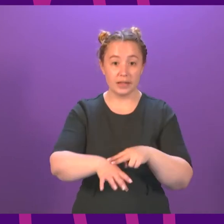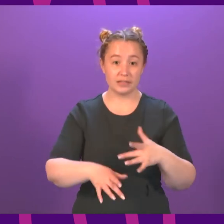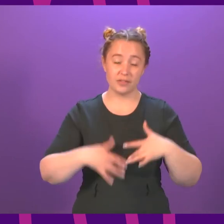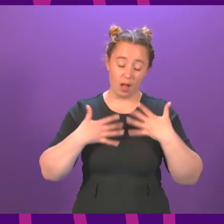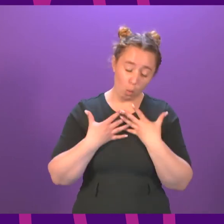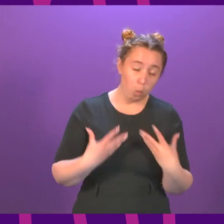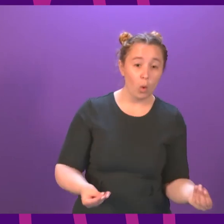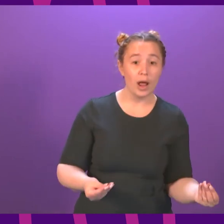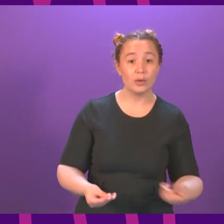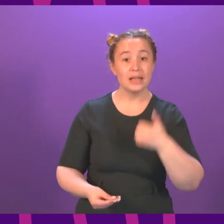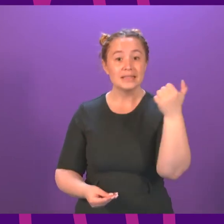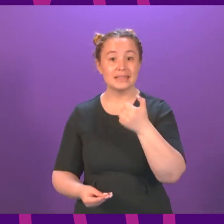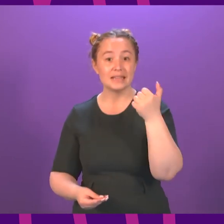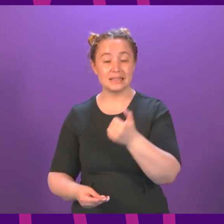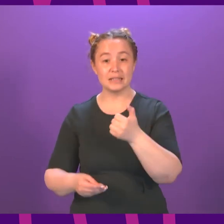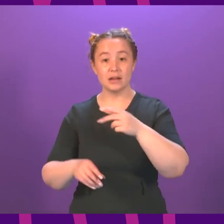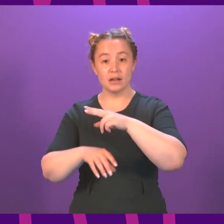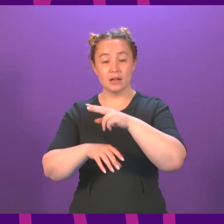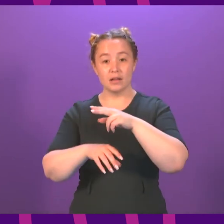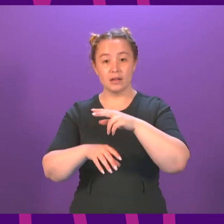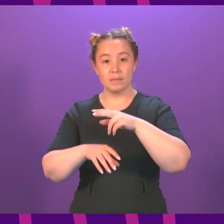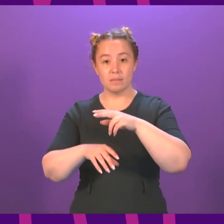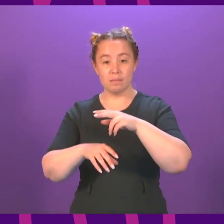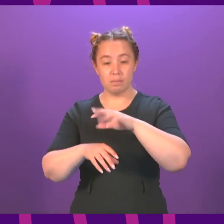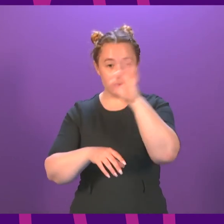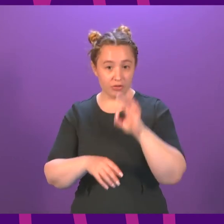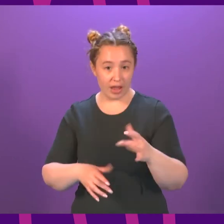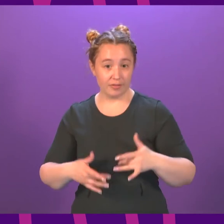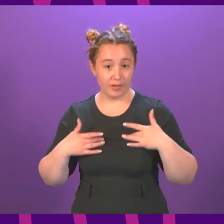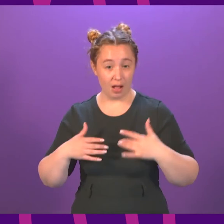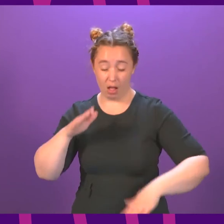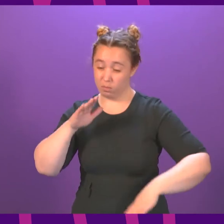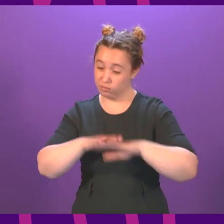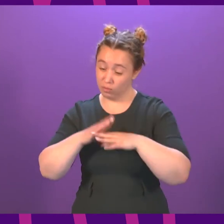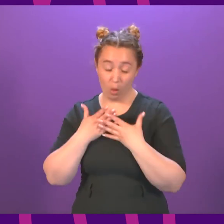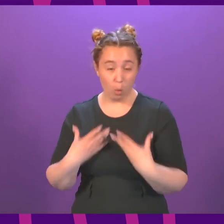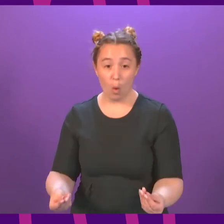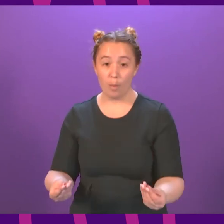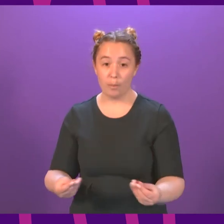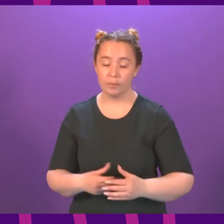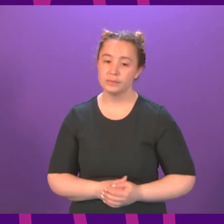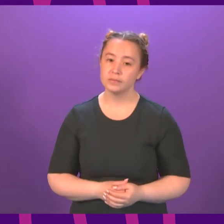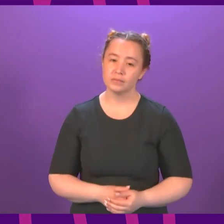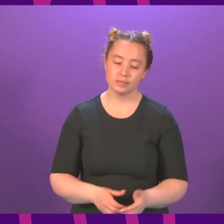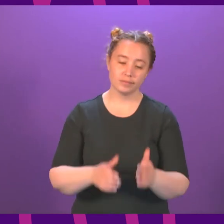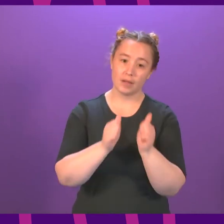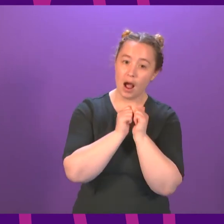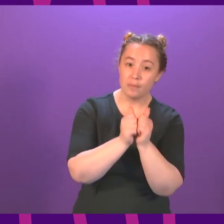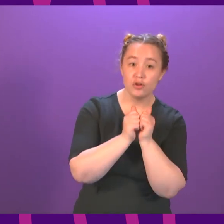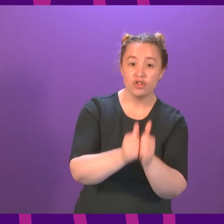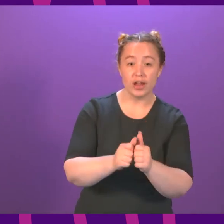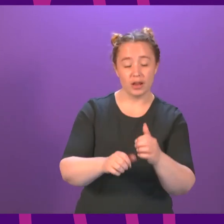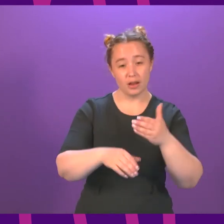a further 16 per cent are enduring high levels. First Minister. Well, I, as I sure we all do, appreciate the hard work and